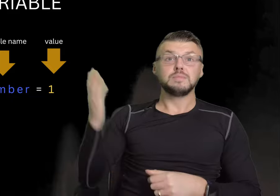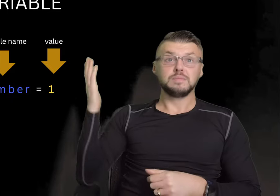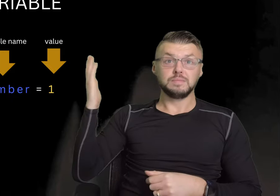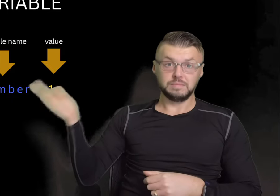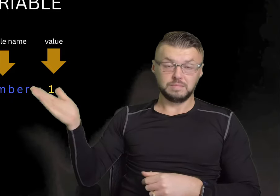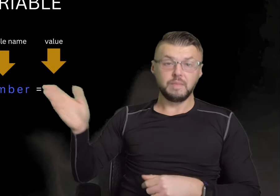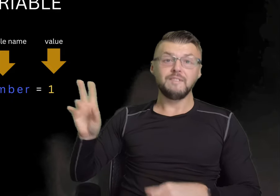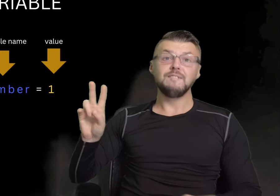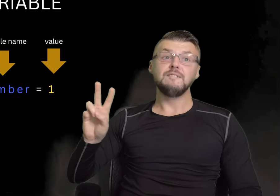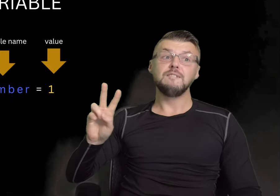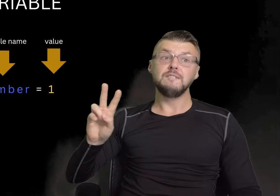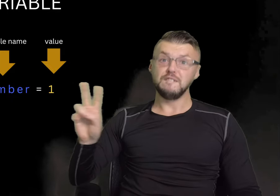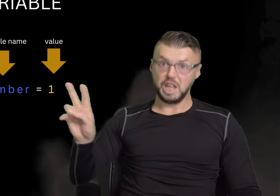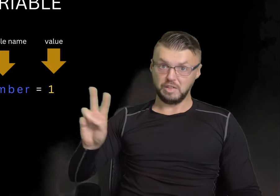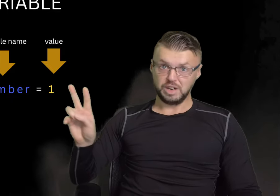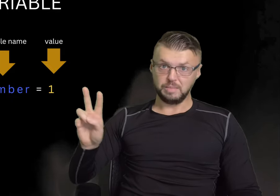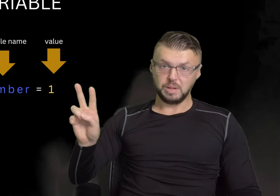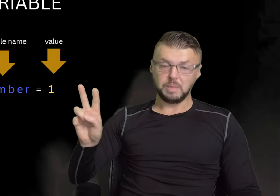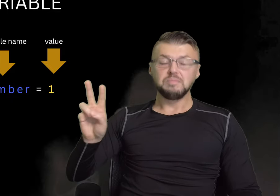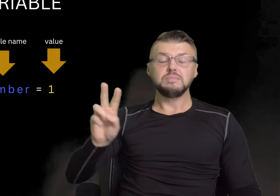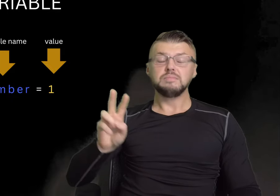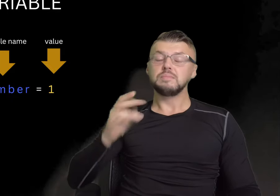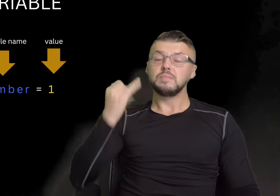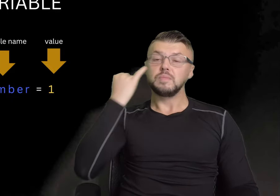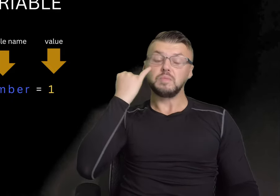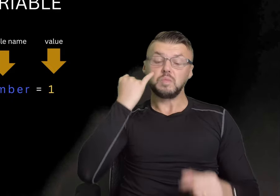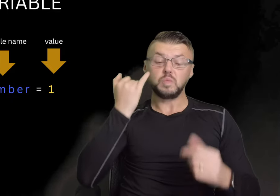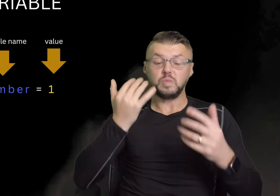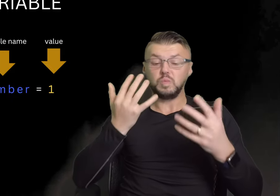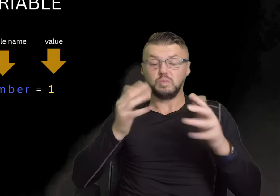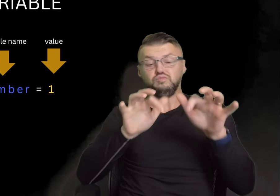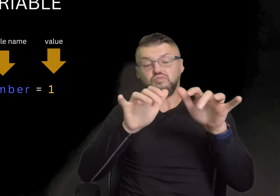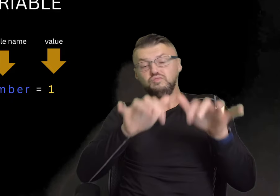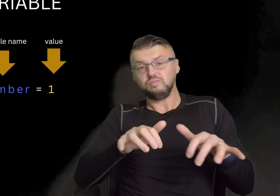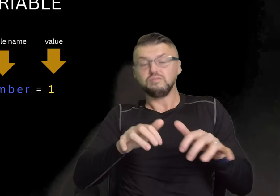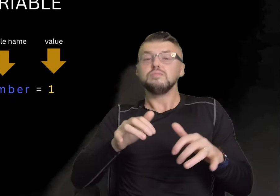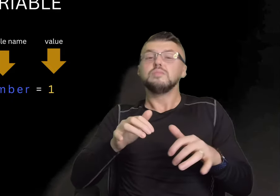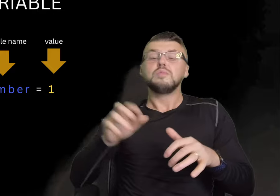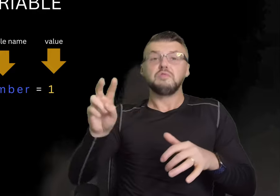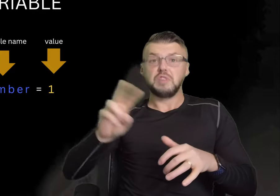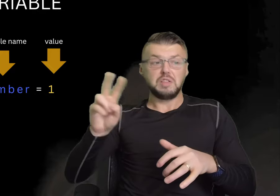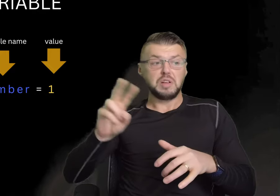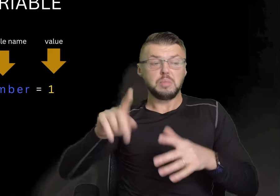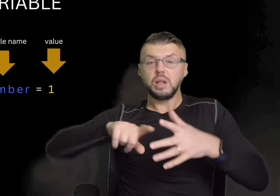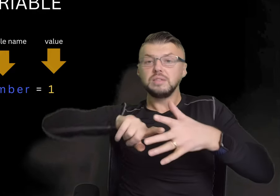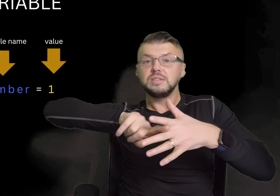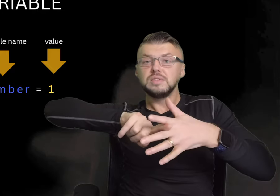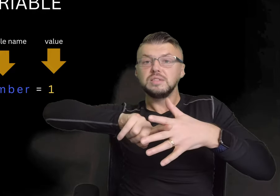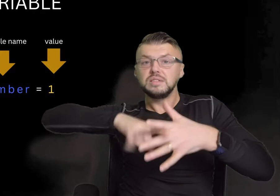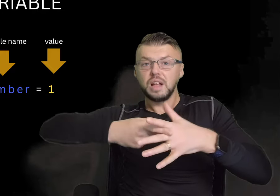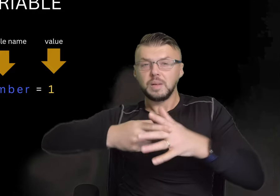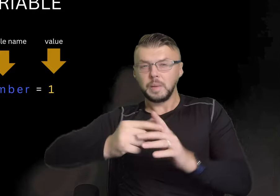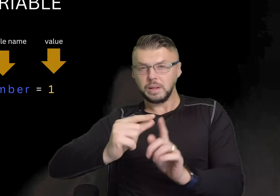Variable. If you would like to create a variable, it starts with a little word